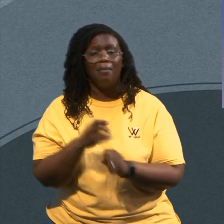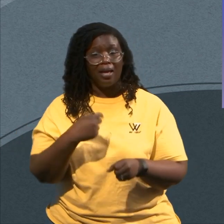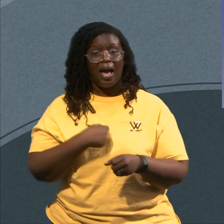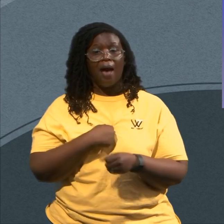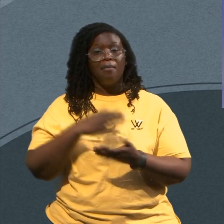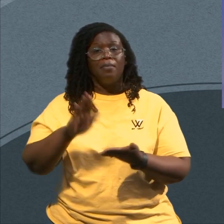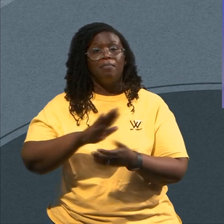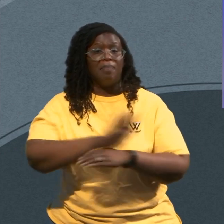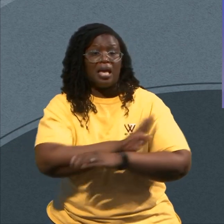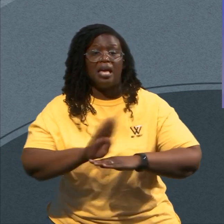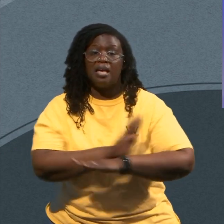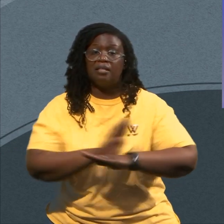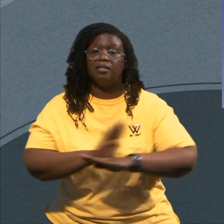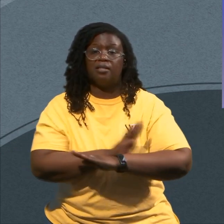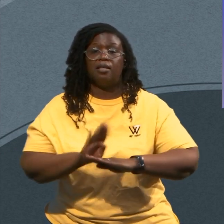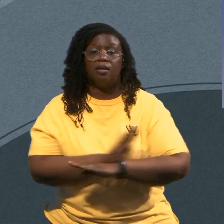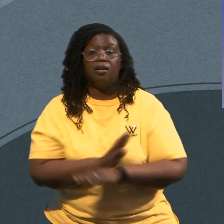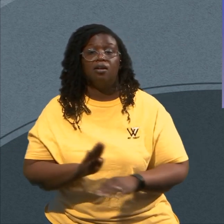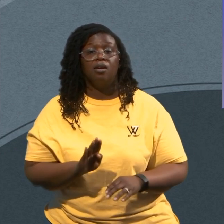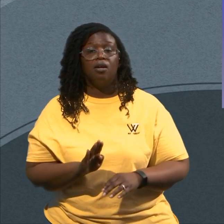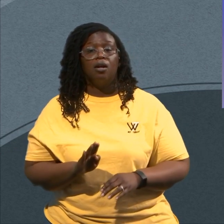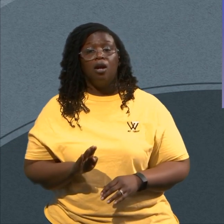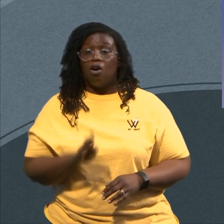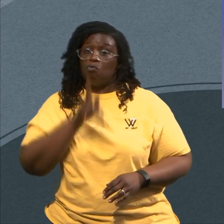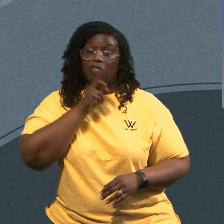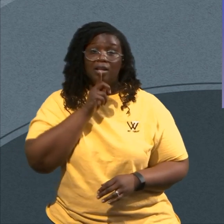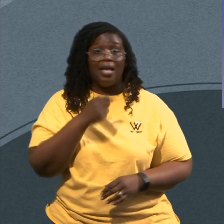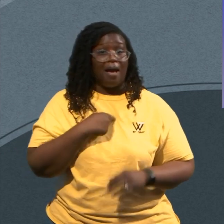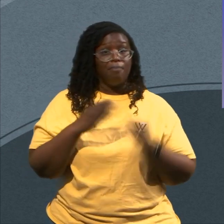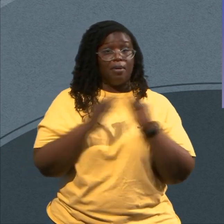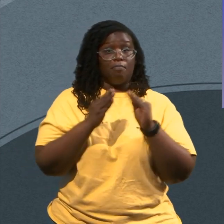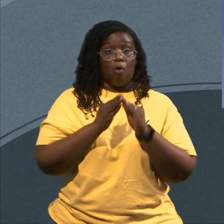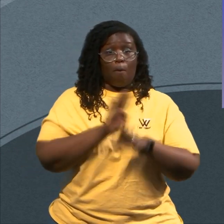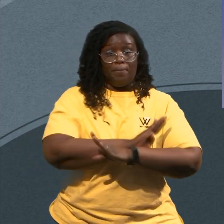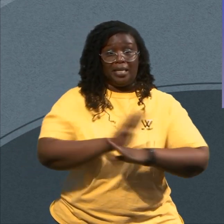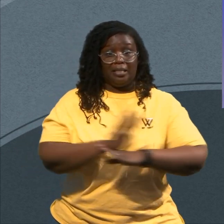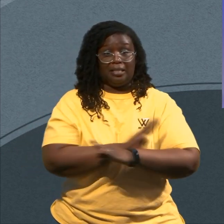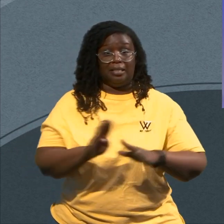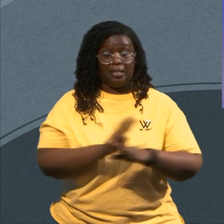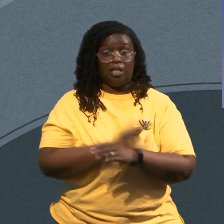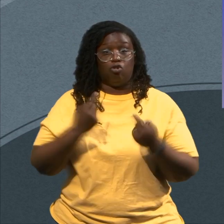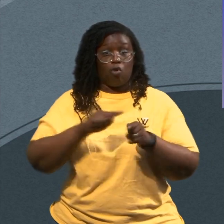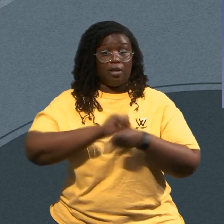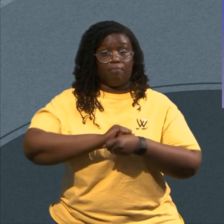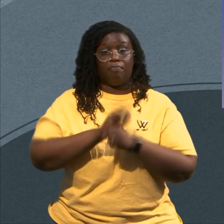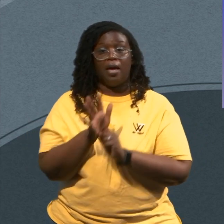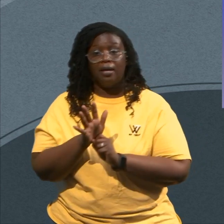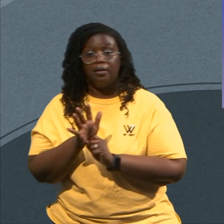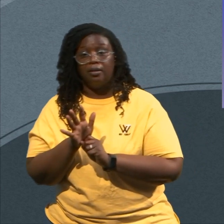As a Matter of Fact I've Been Busier Than I Ever Been I've Been Busy Reading Adaptive Leadership